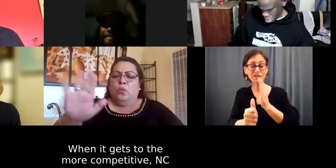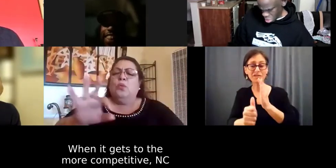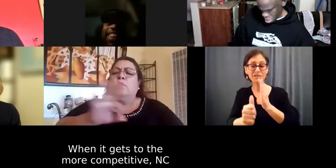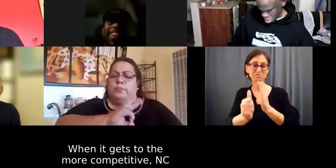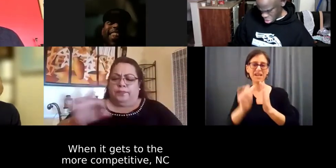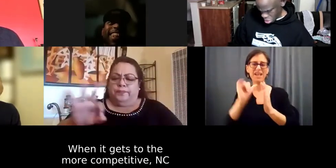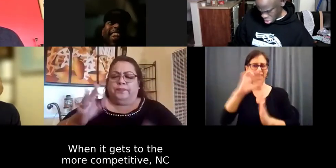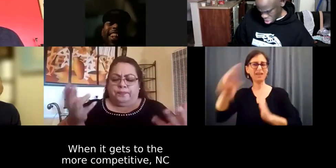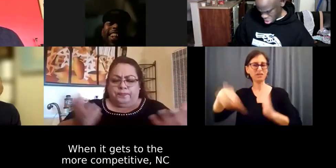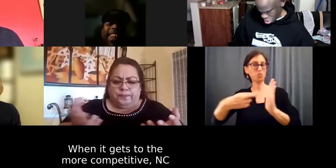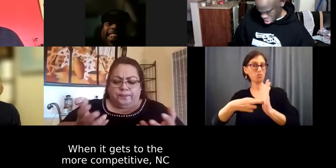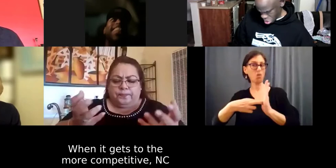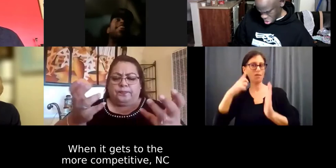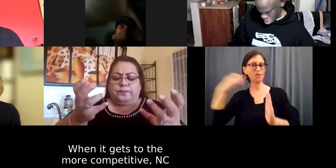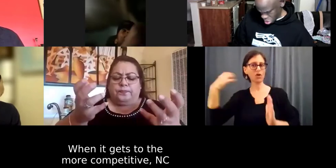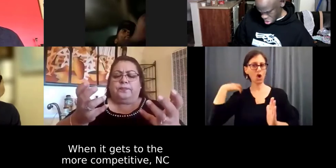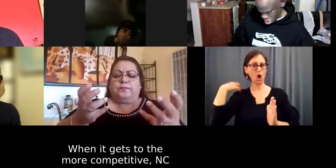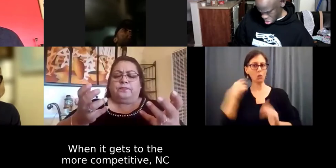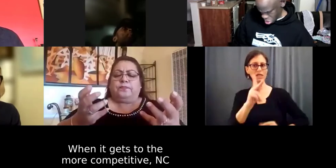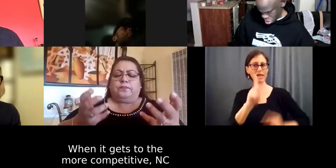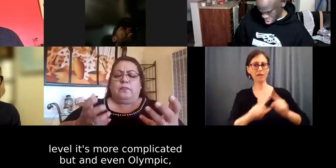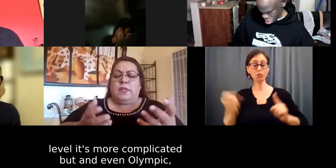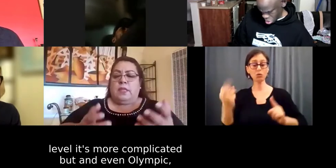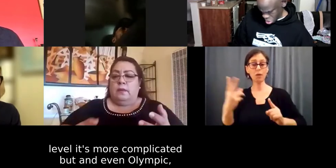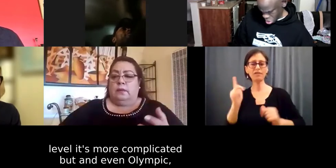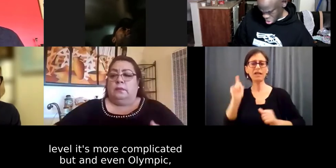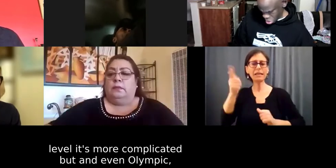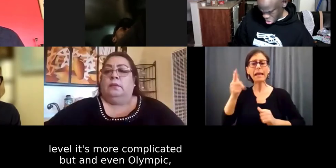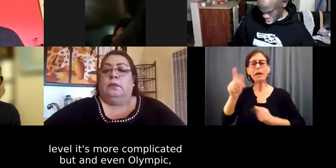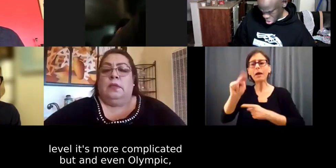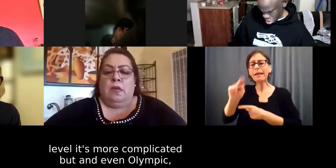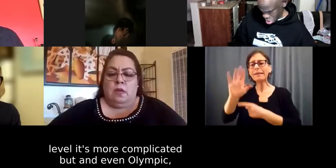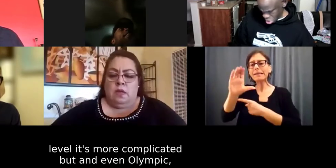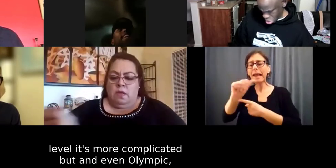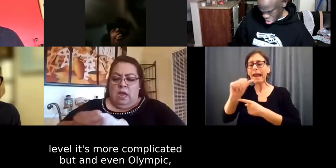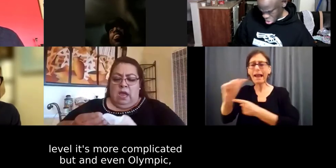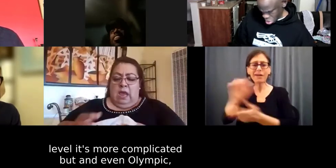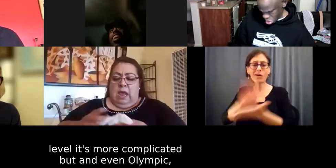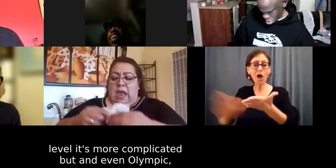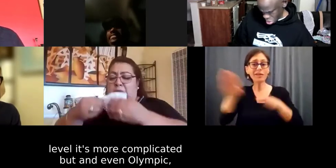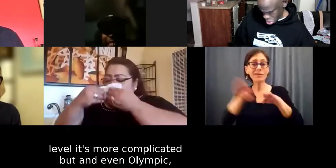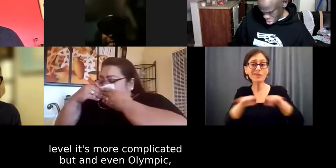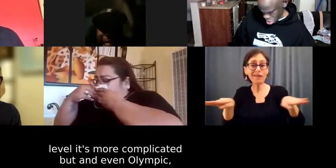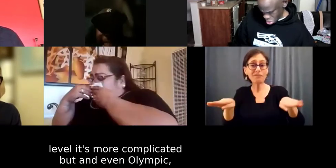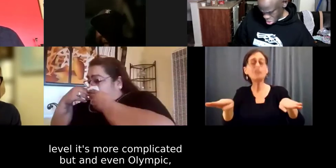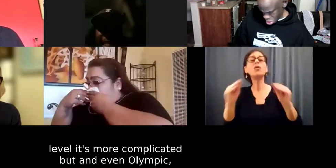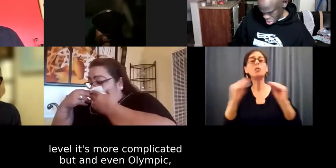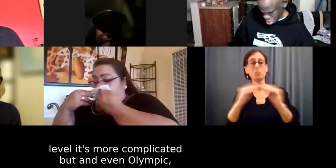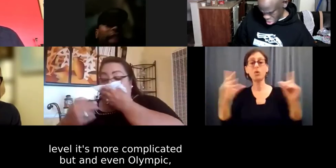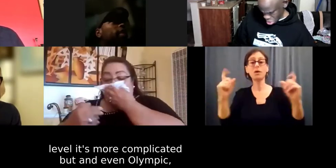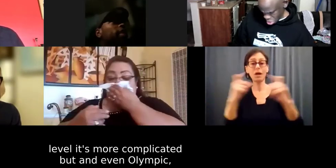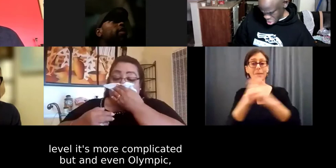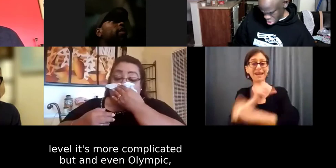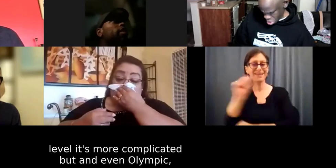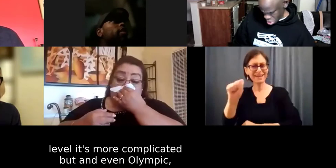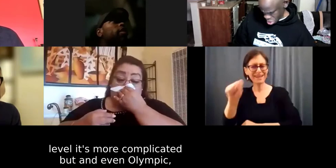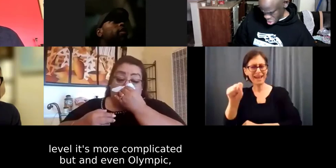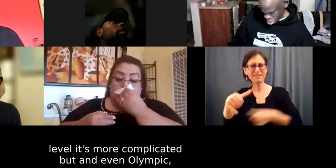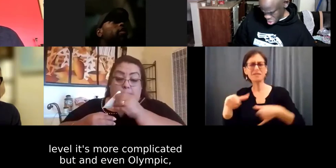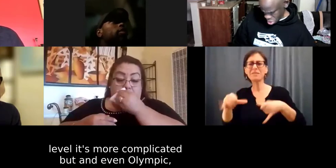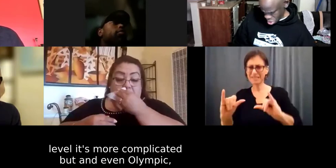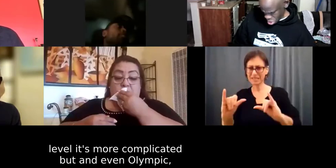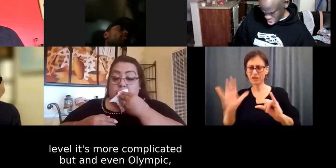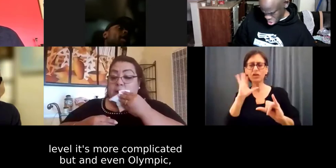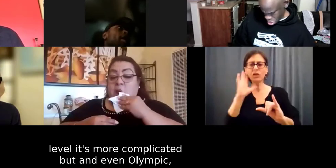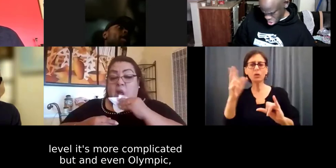when it gets to the more competitive, let's say NCAA level, it gets a little bit more complicated, but you still find